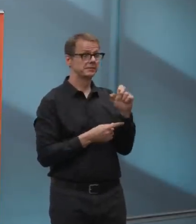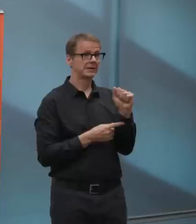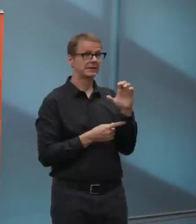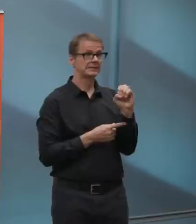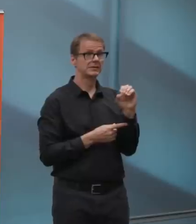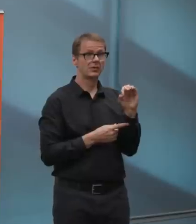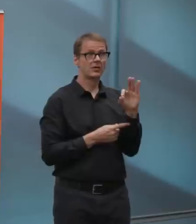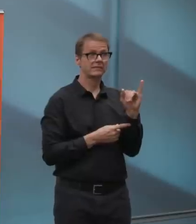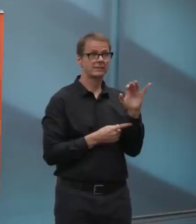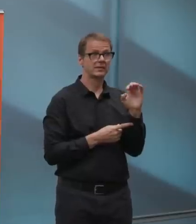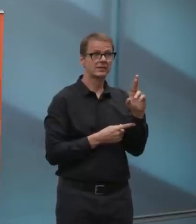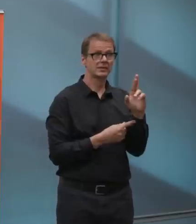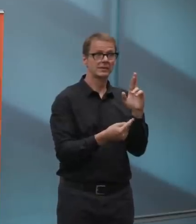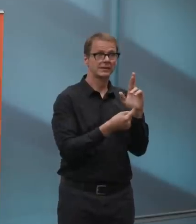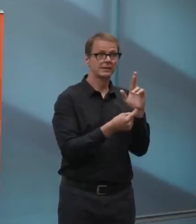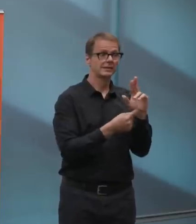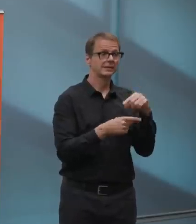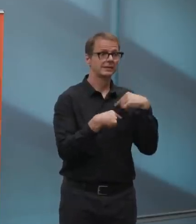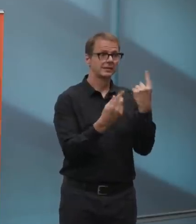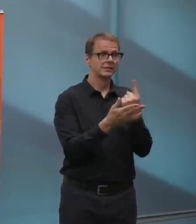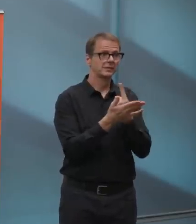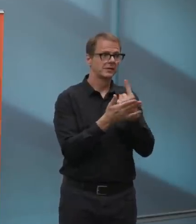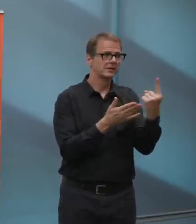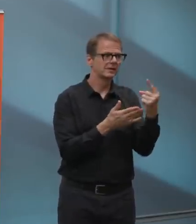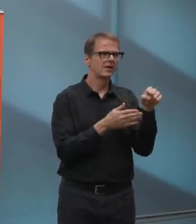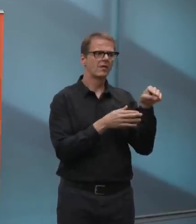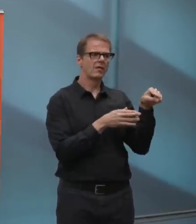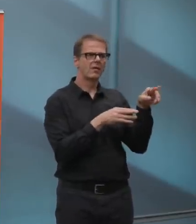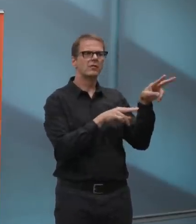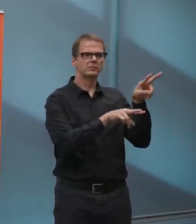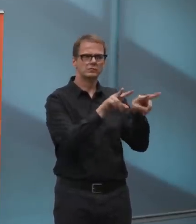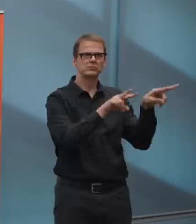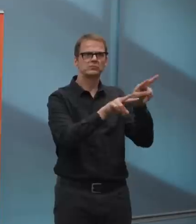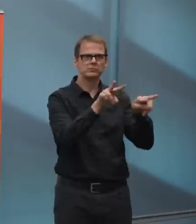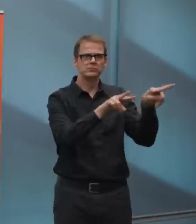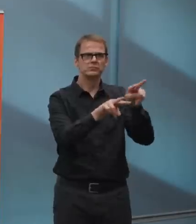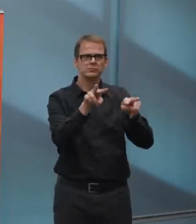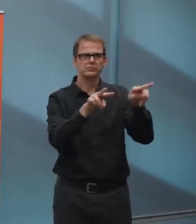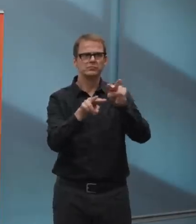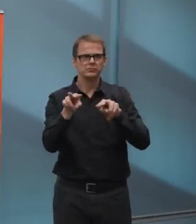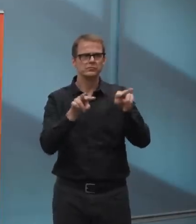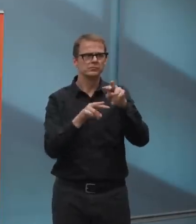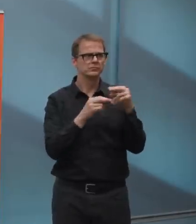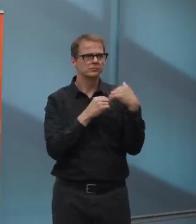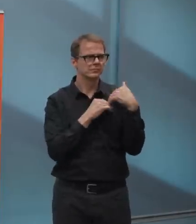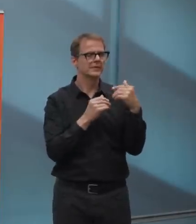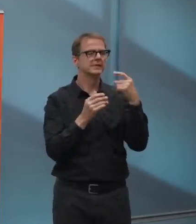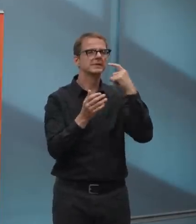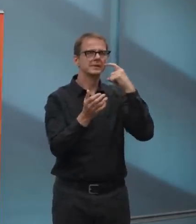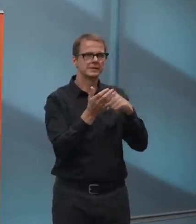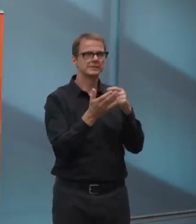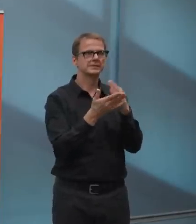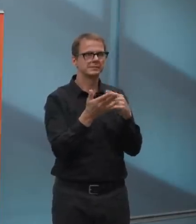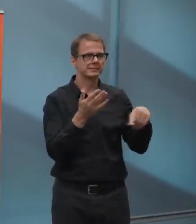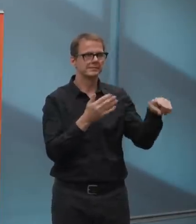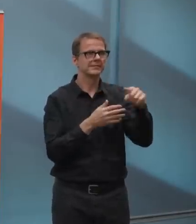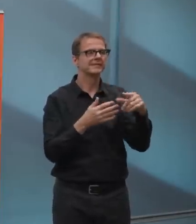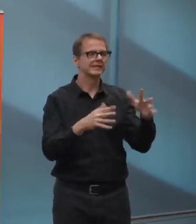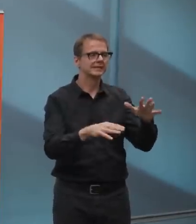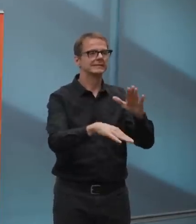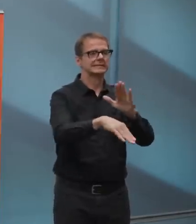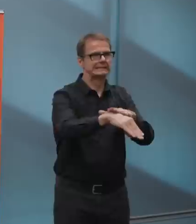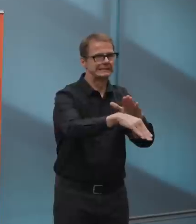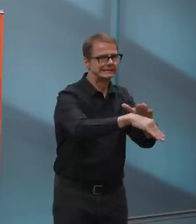the rules, the, the restrictions, um, and, and, you the reinforcement with businesses that,